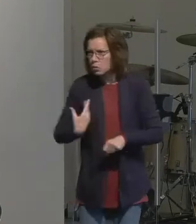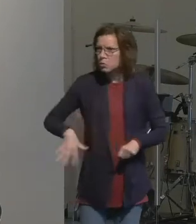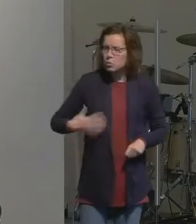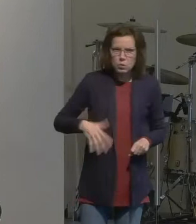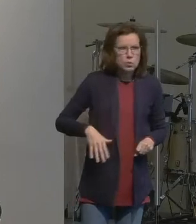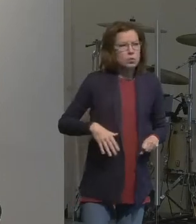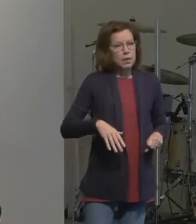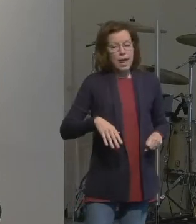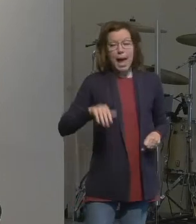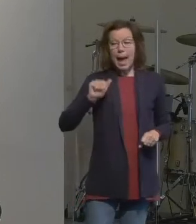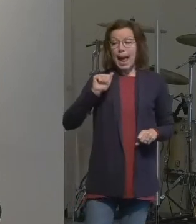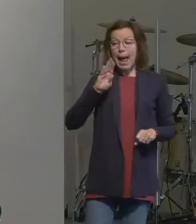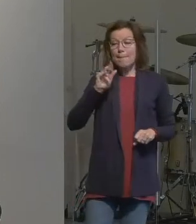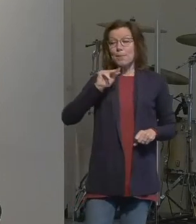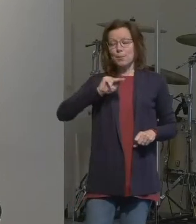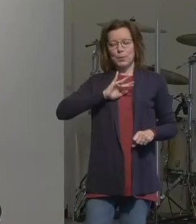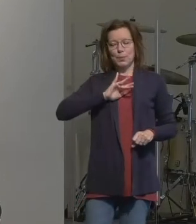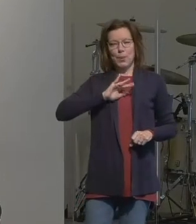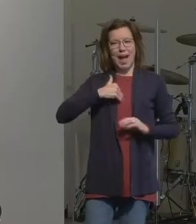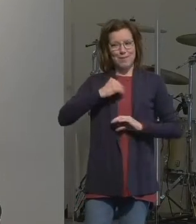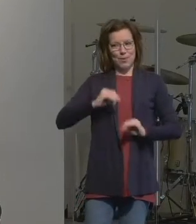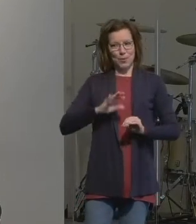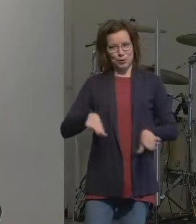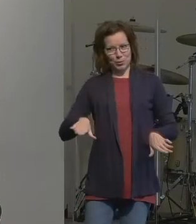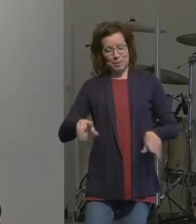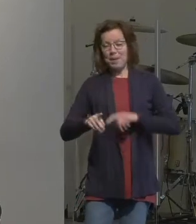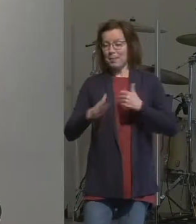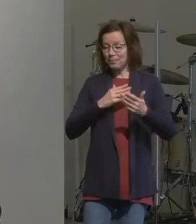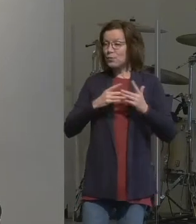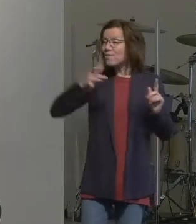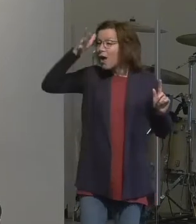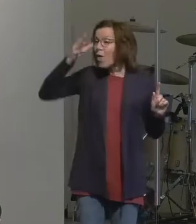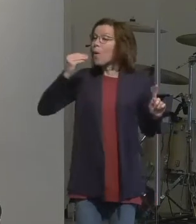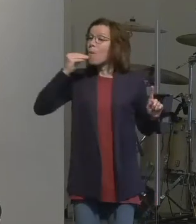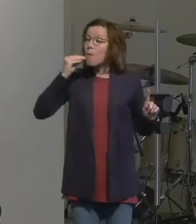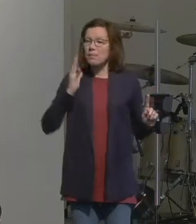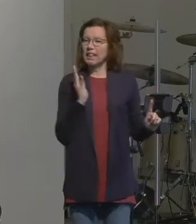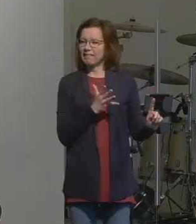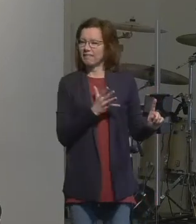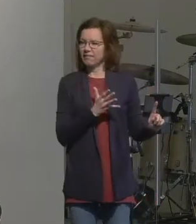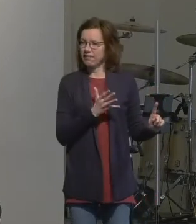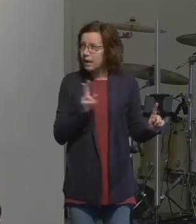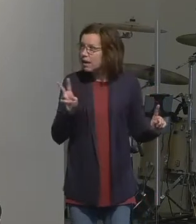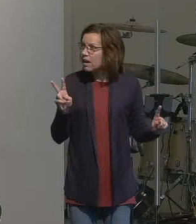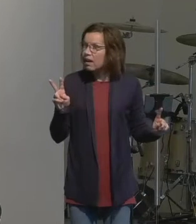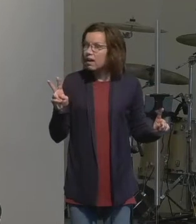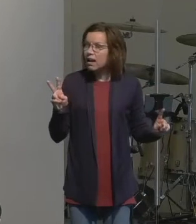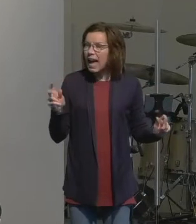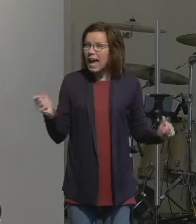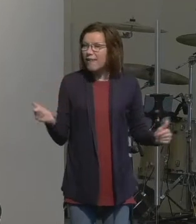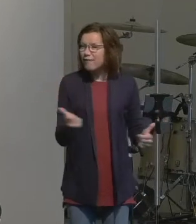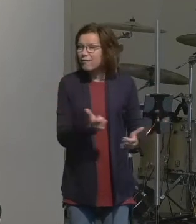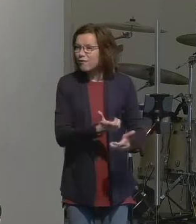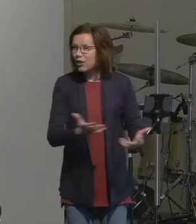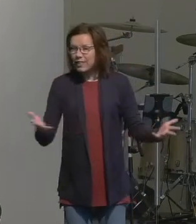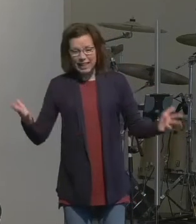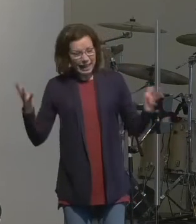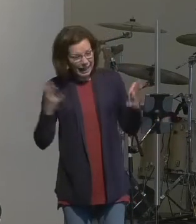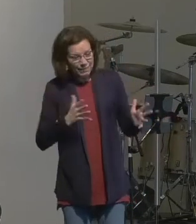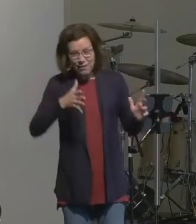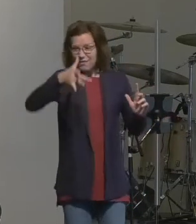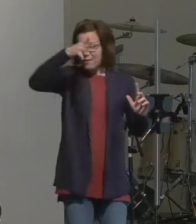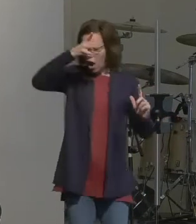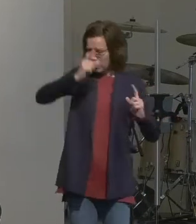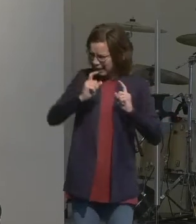The good thing for Abram, he has no kids at this point but it also says leave your father's house and what he's saying is you're going to have to leave behind the things that were already given to